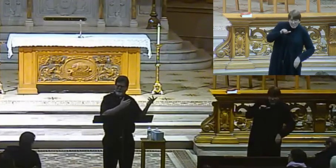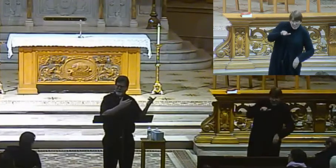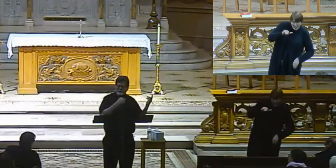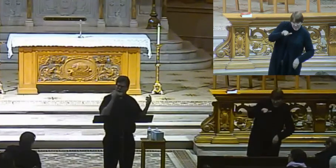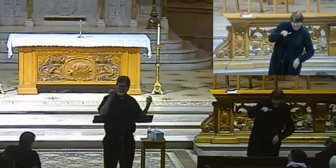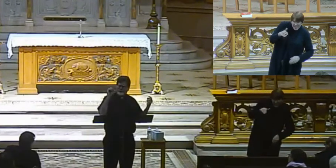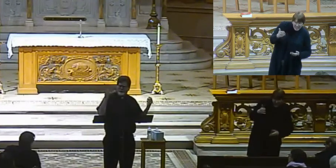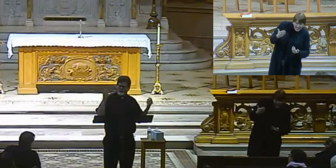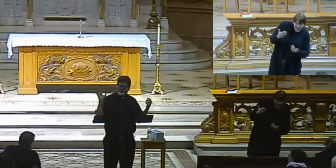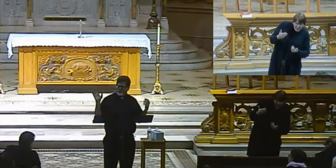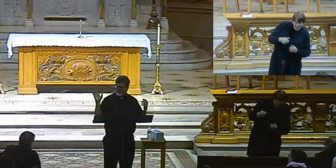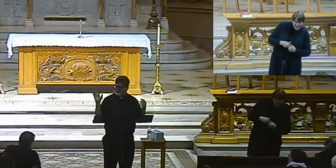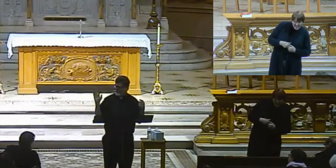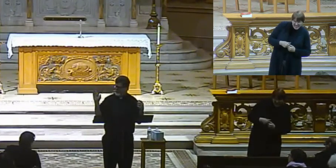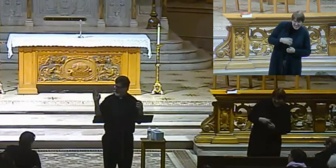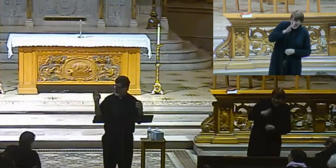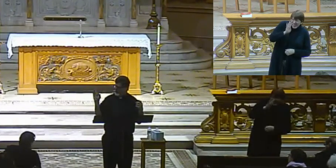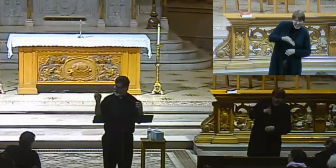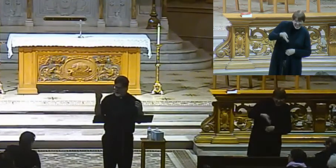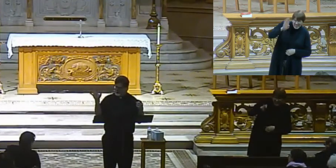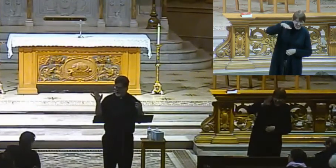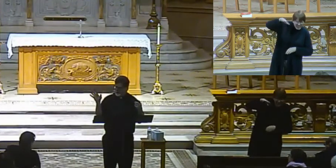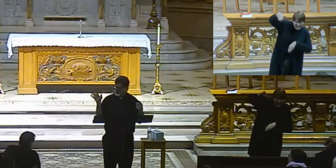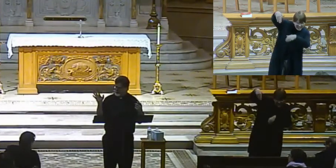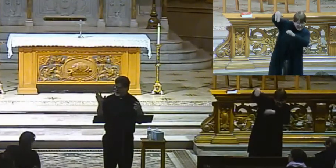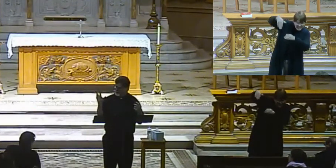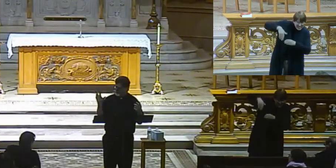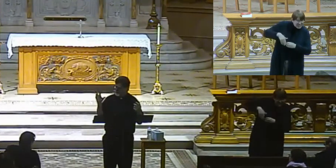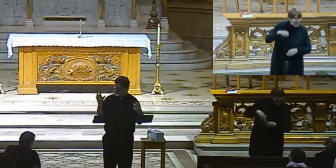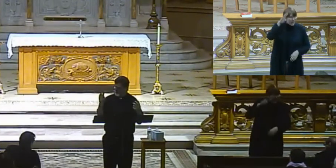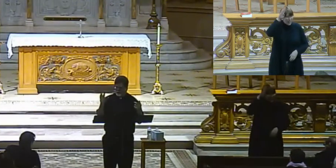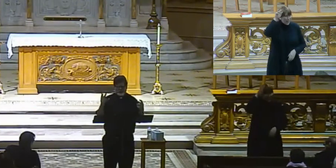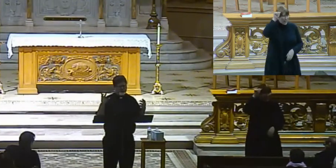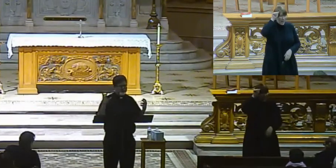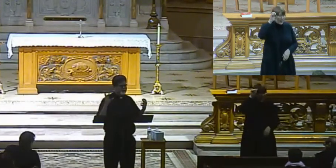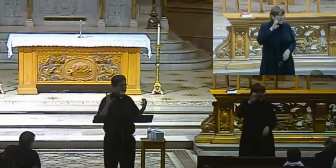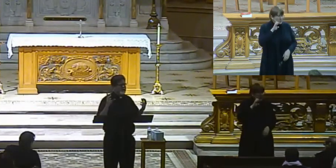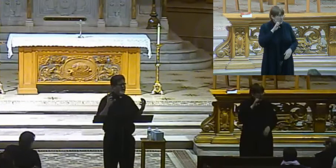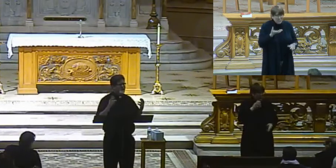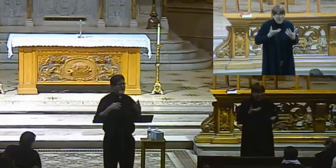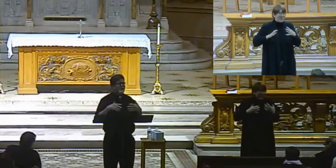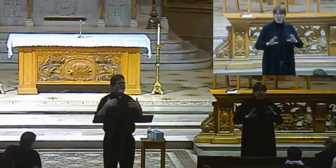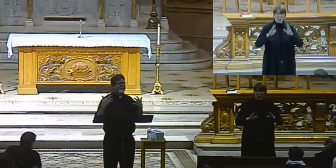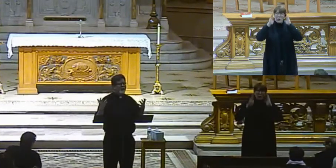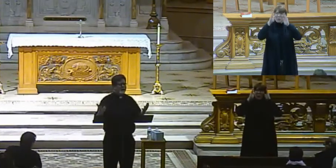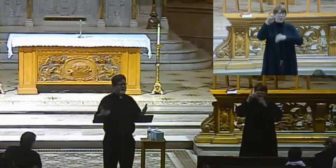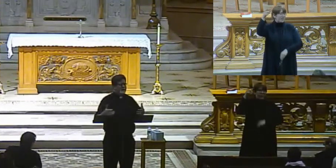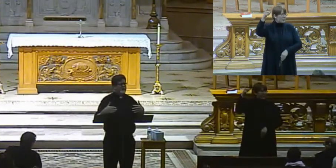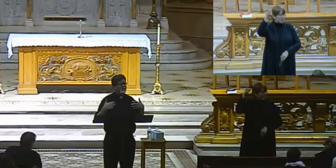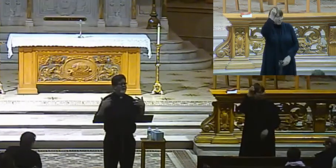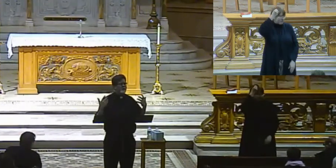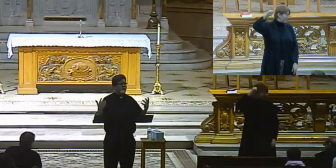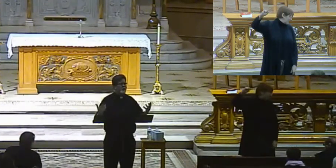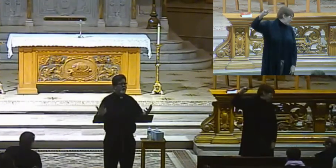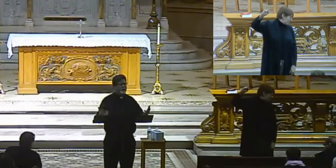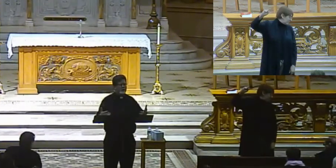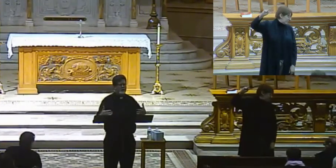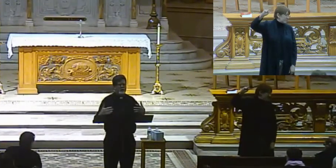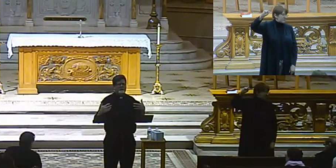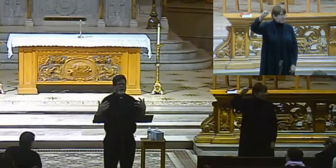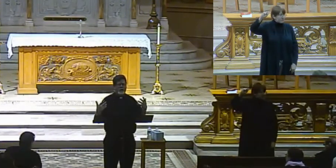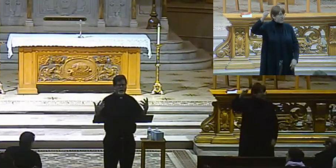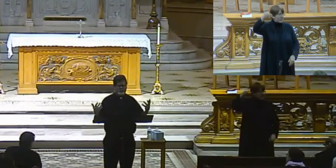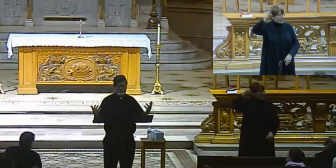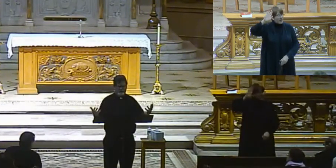come over here. You don't want to listen to him, all right? And they didn't want to listen to him. They didn't want to to him. So they rebelled against the authority